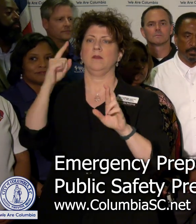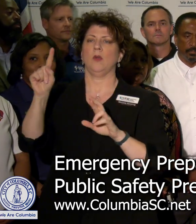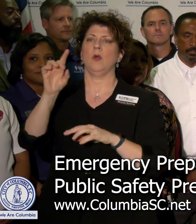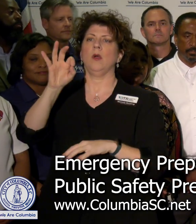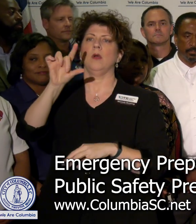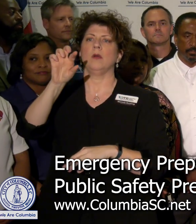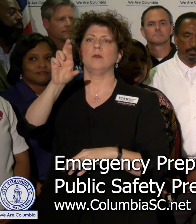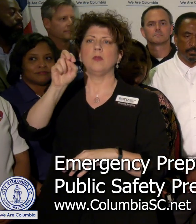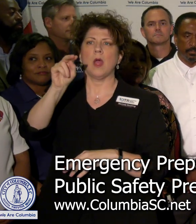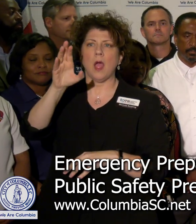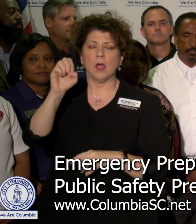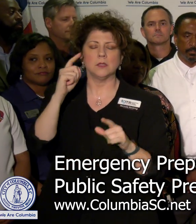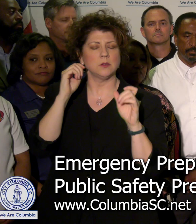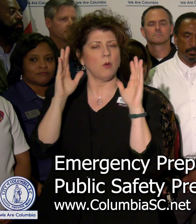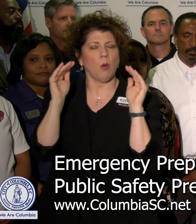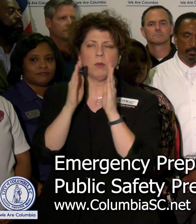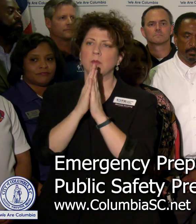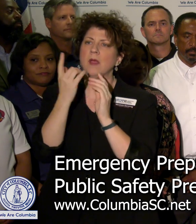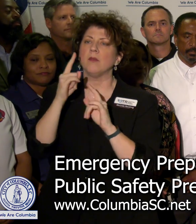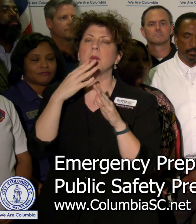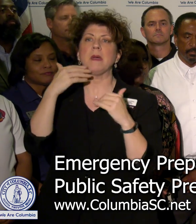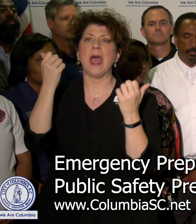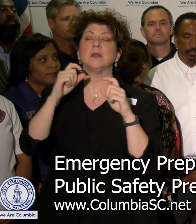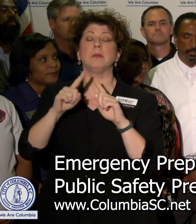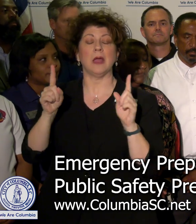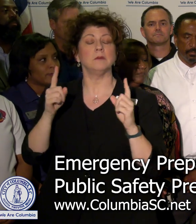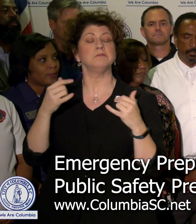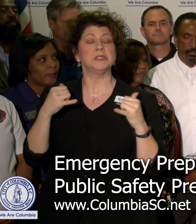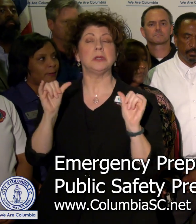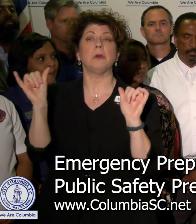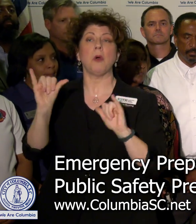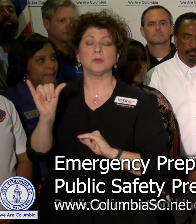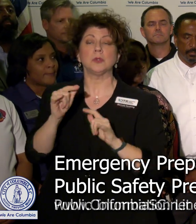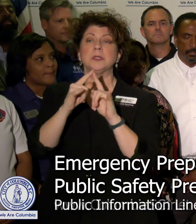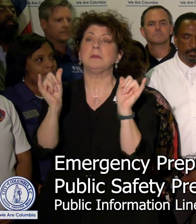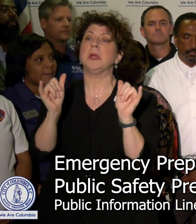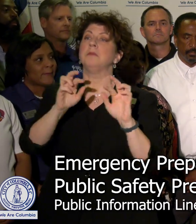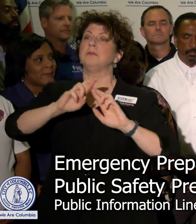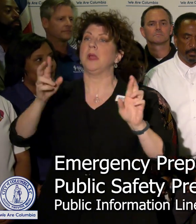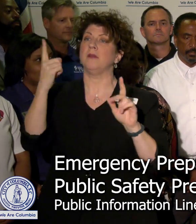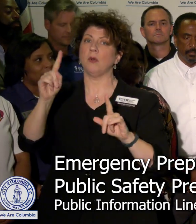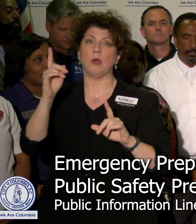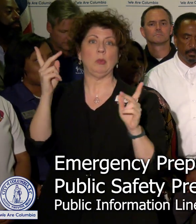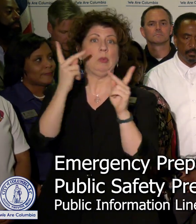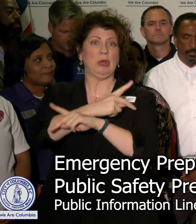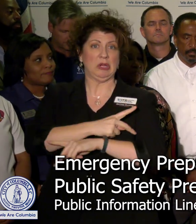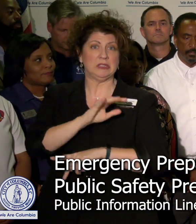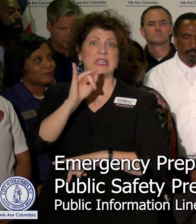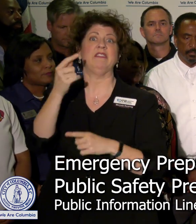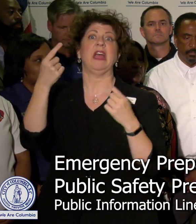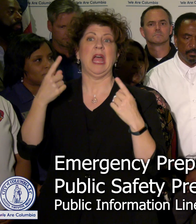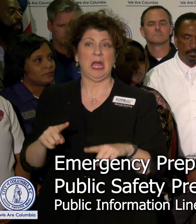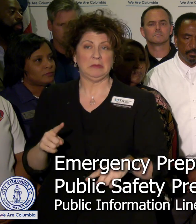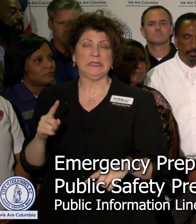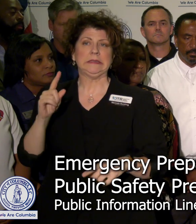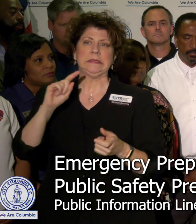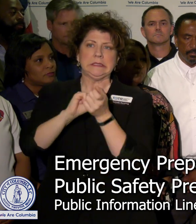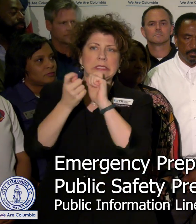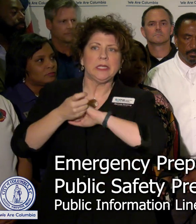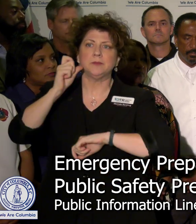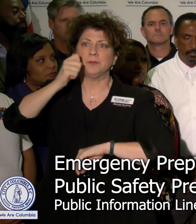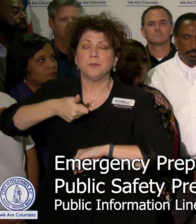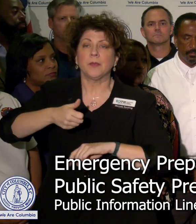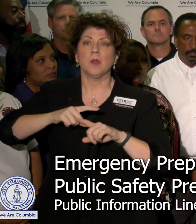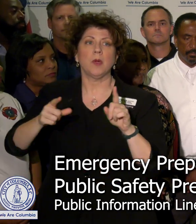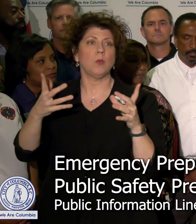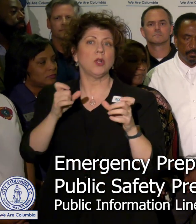are hoping and praying for the best, but certainly prepared for the worst in the event that things take a turn tomorrow. We want